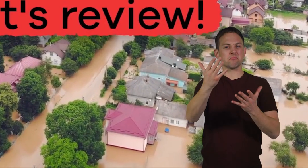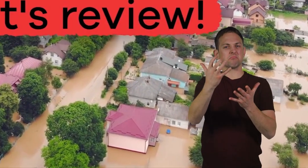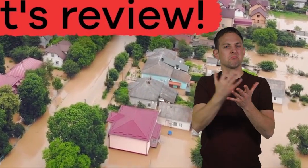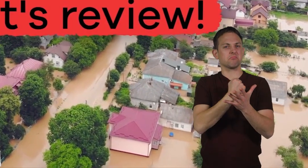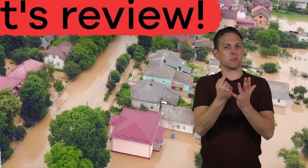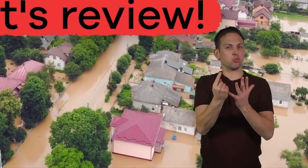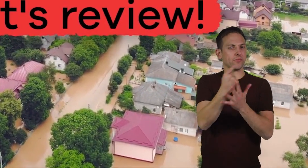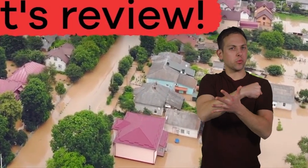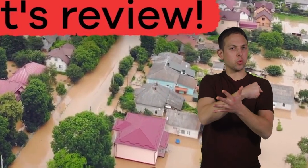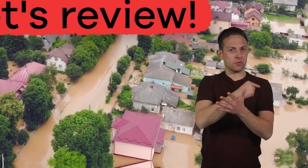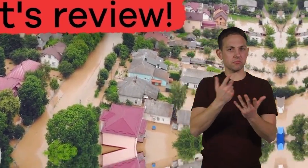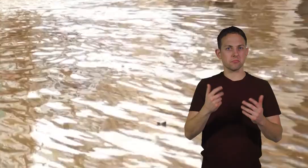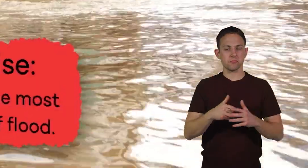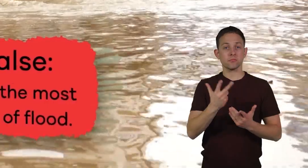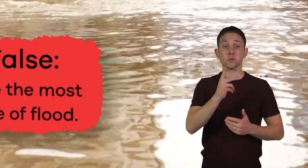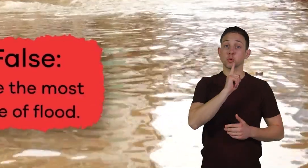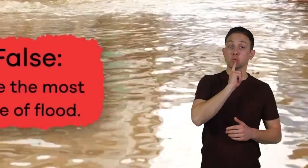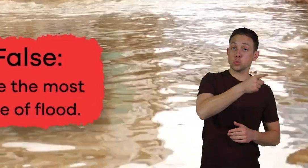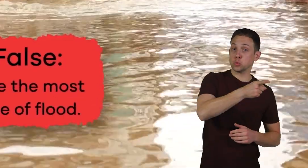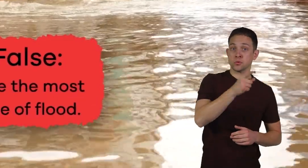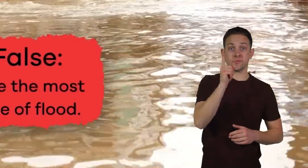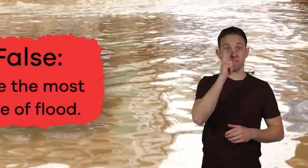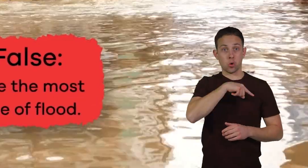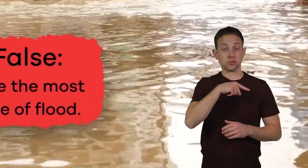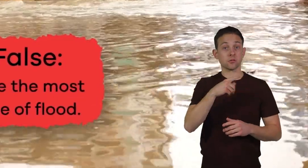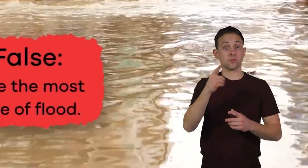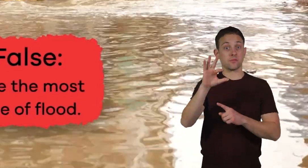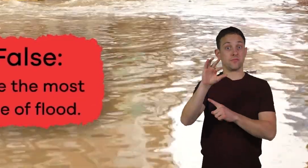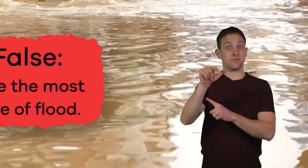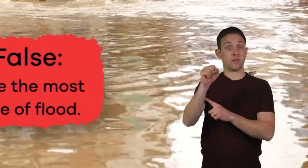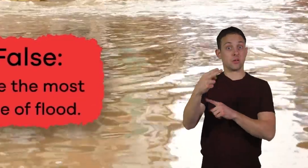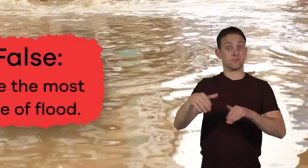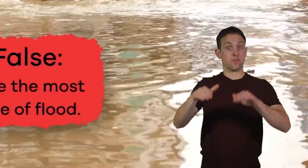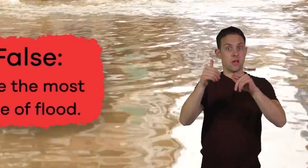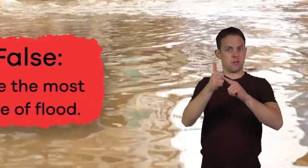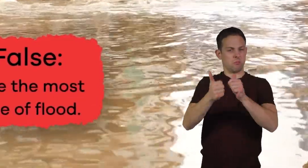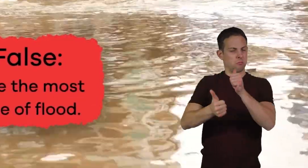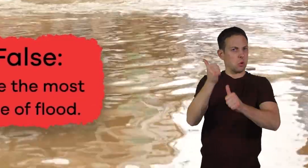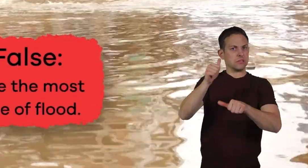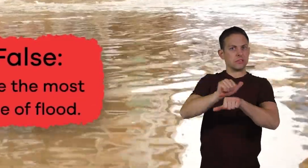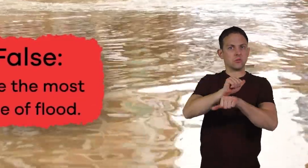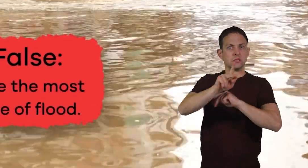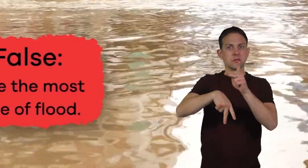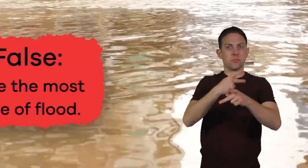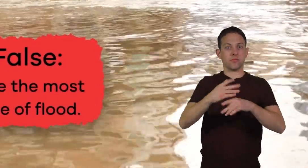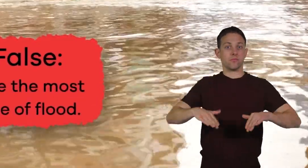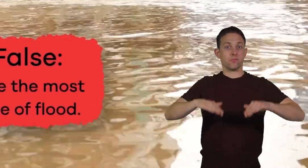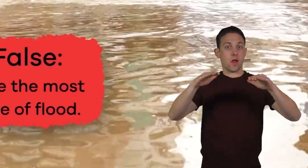Let's review. True or false? Flash floods are the most dangerous type of flood.